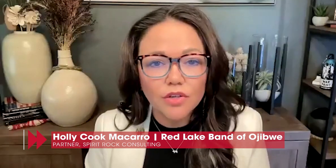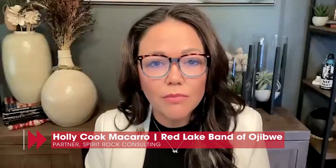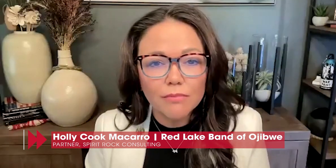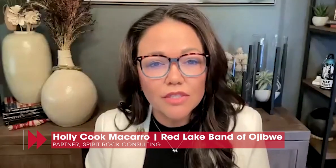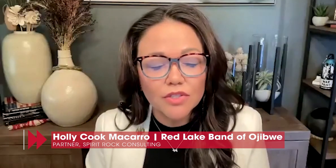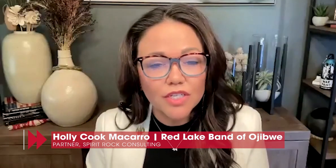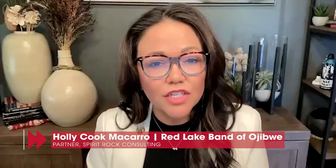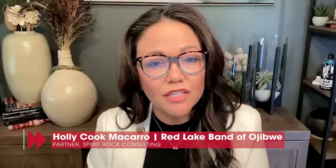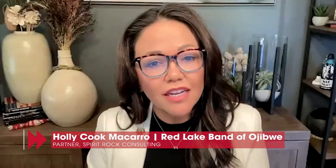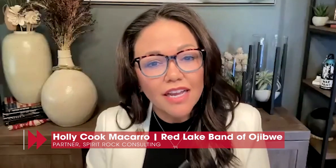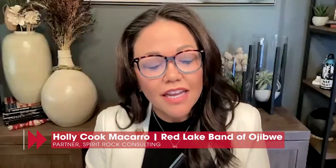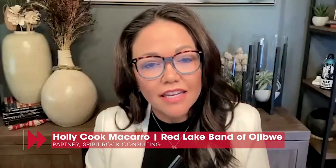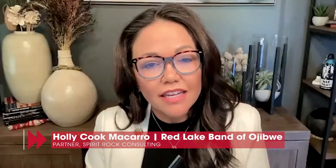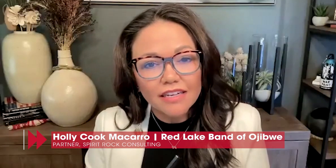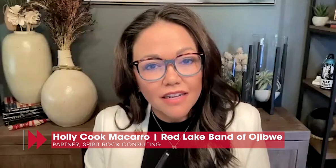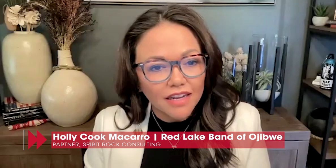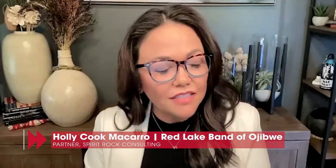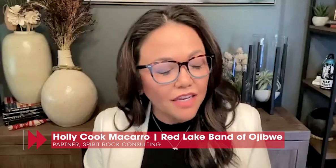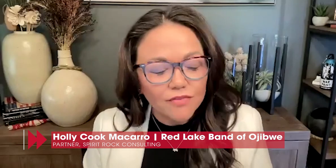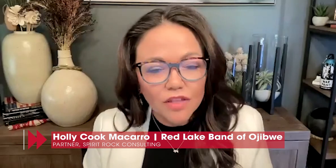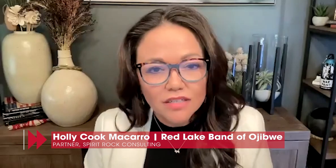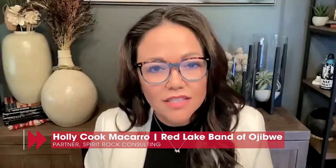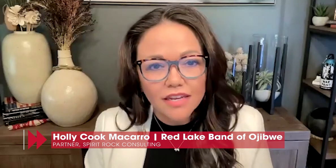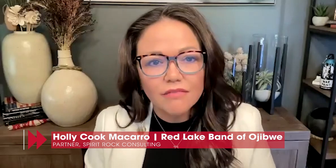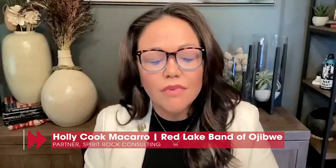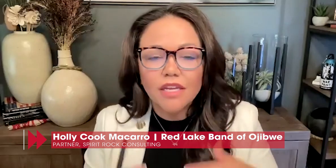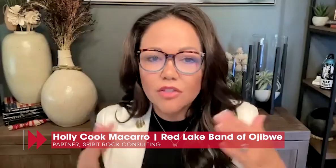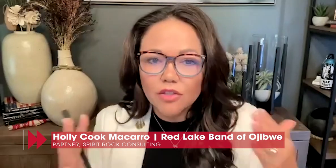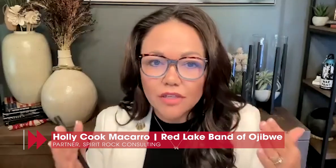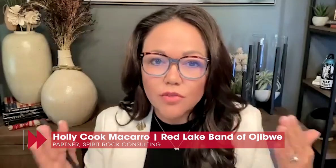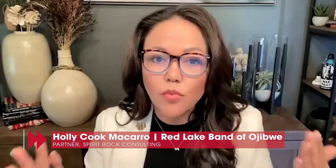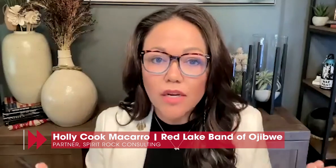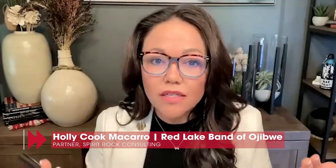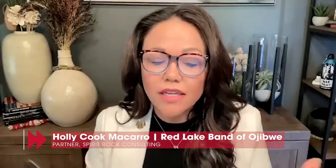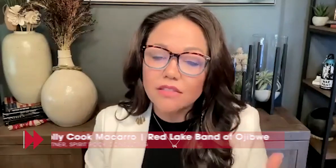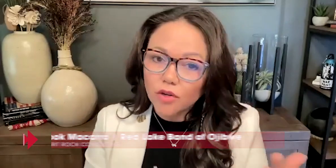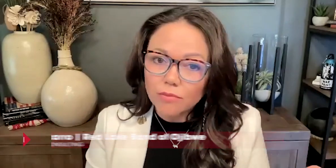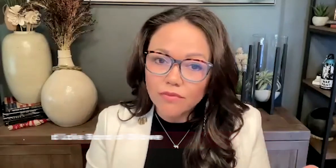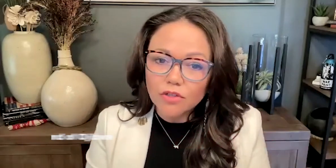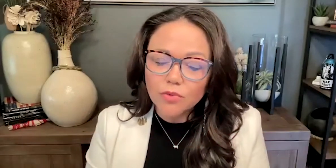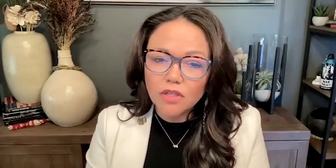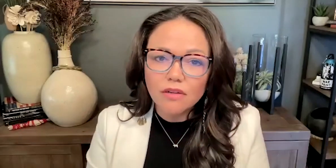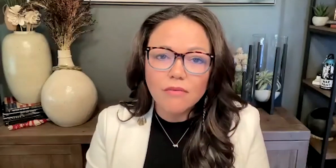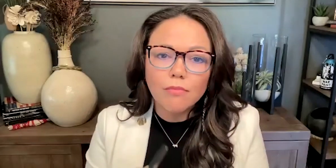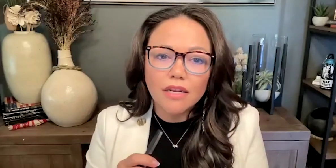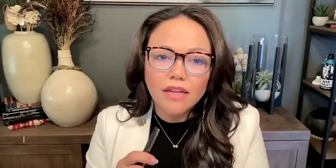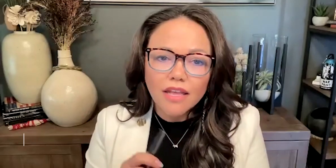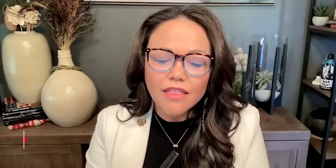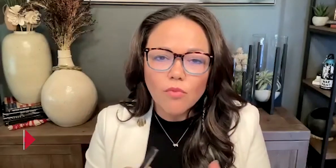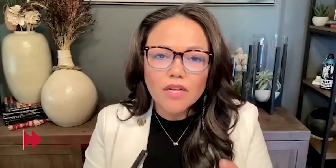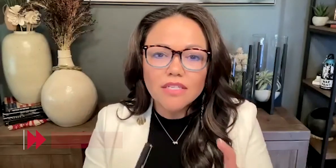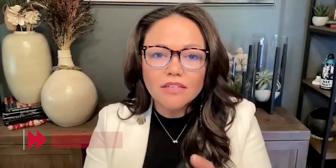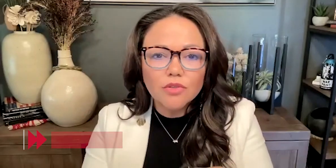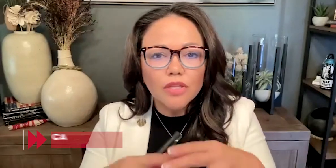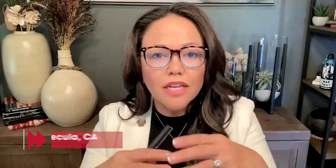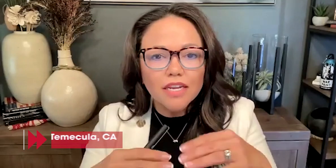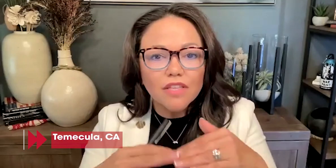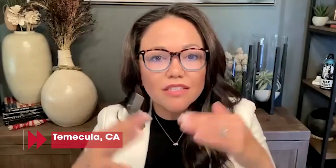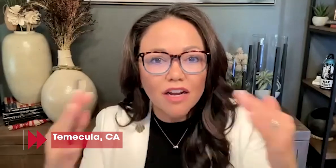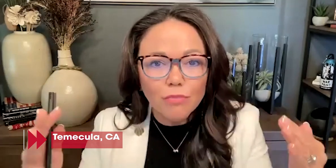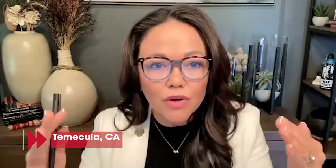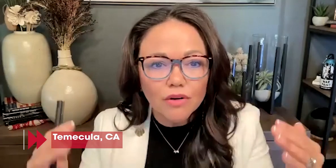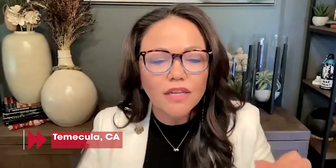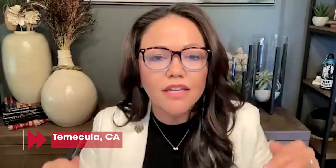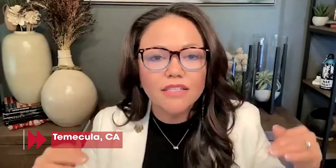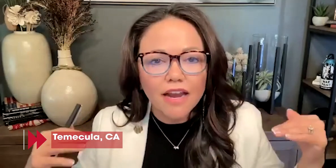place during the Trump administration. As I've long said, is one day, it's going to be virtual, but that one day is really kind